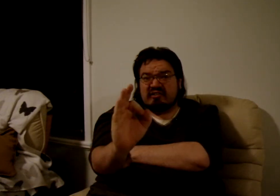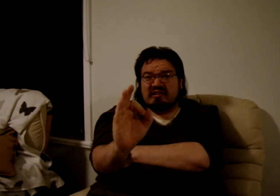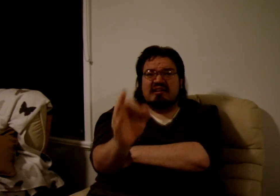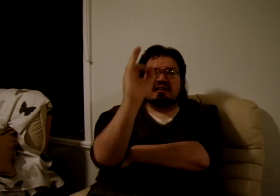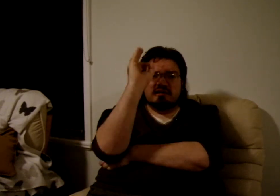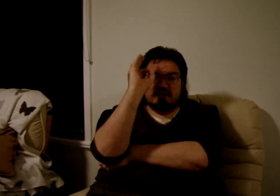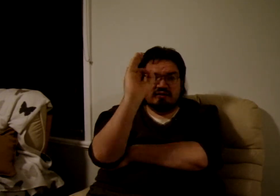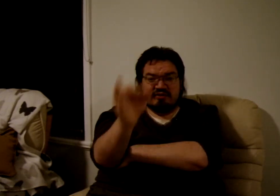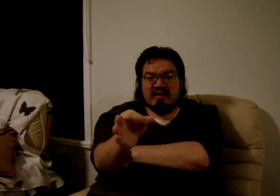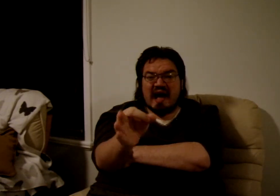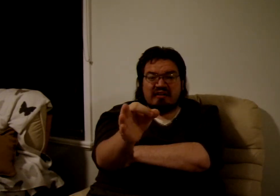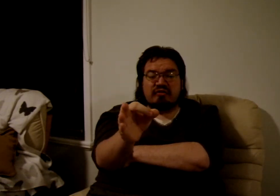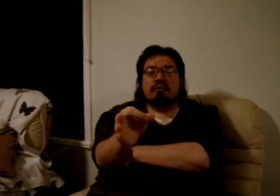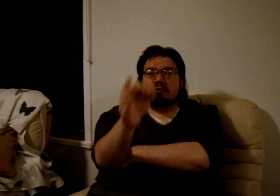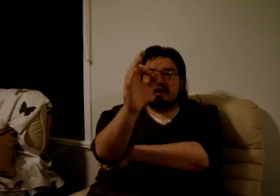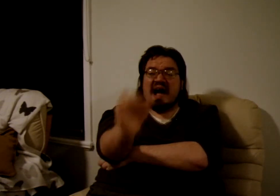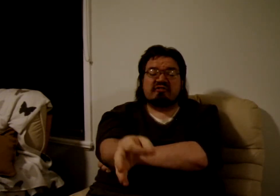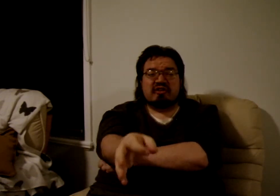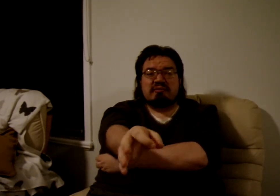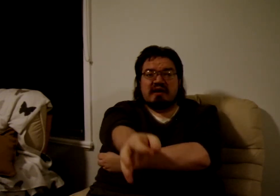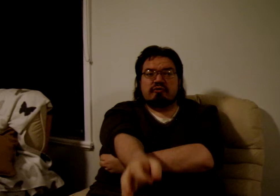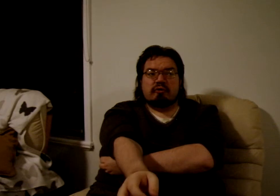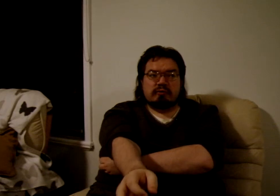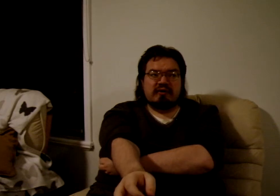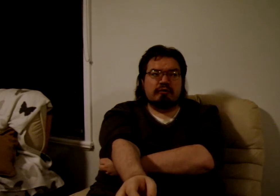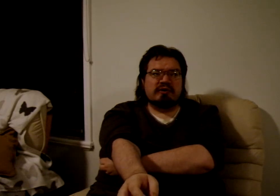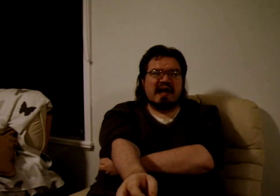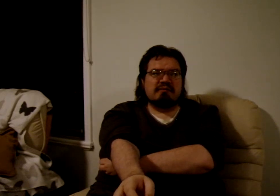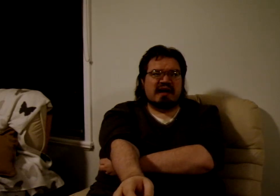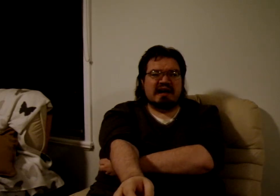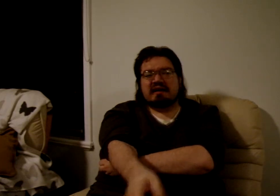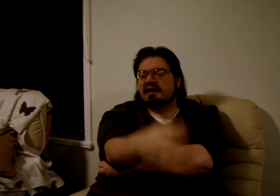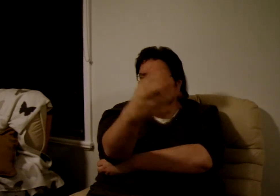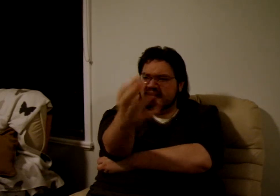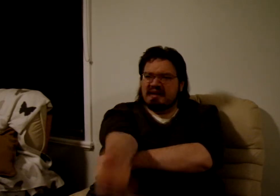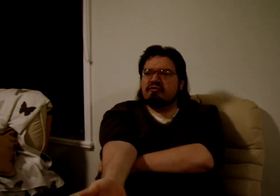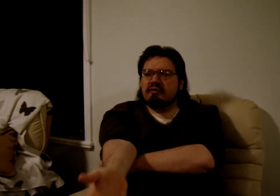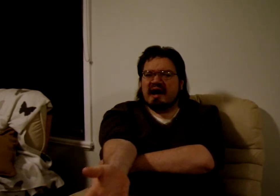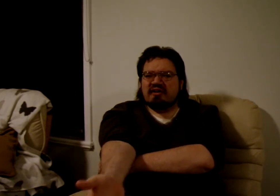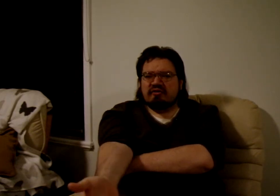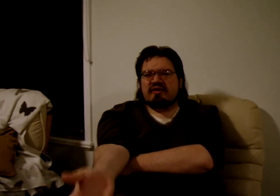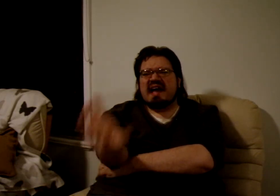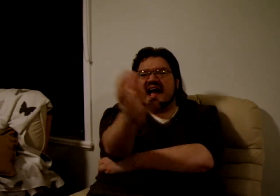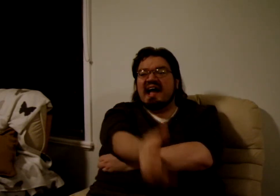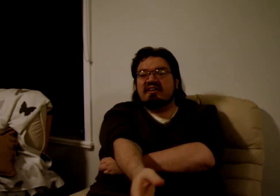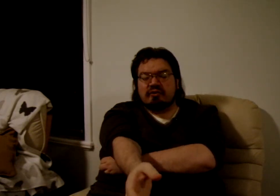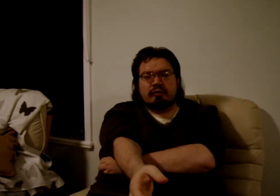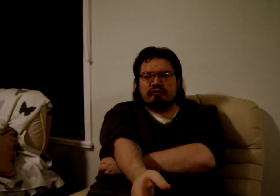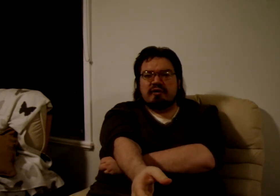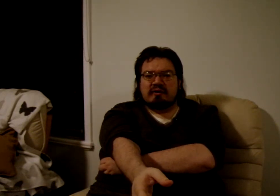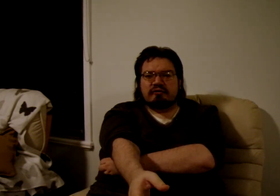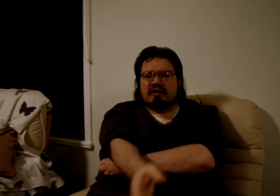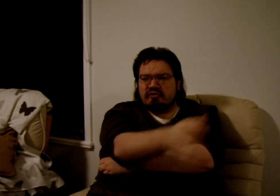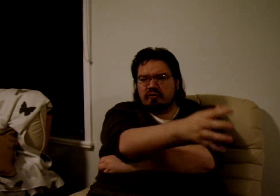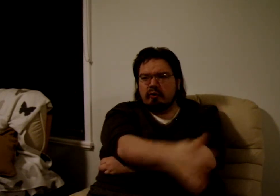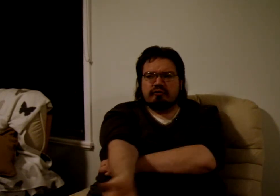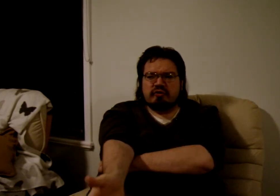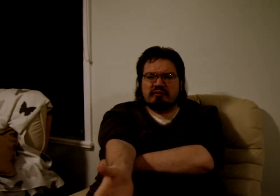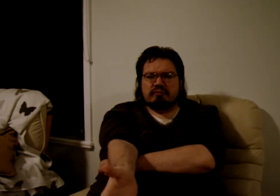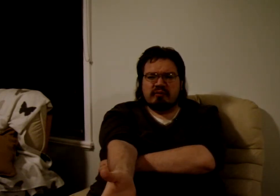that would actually make for a really good game mechanic. It gives you agency and it also illustrates an all-too-common problem.